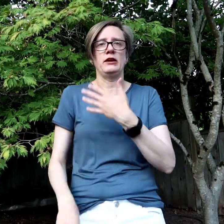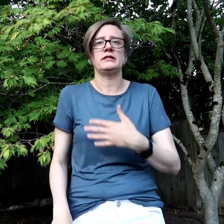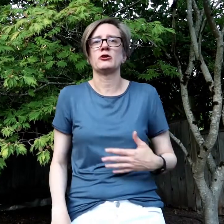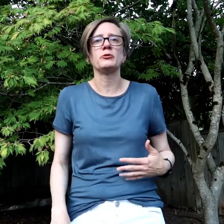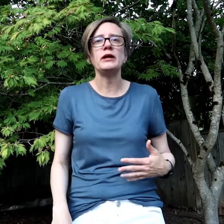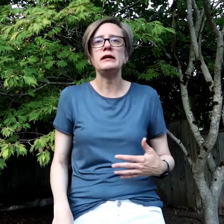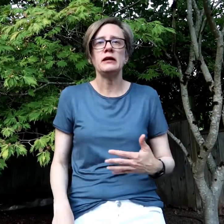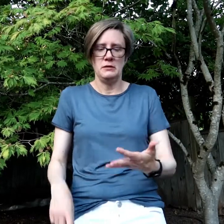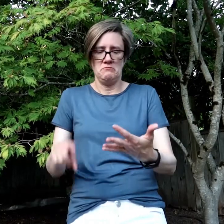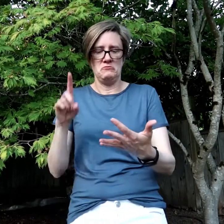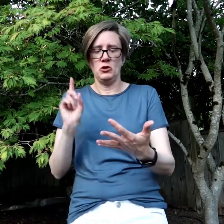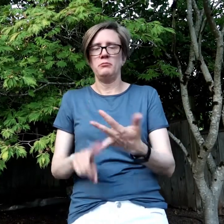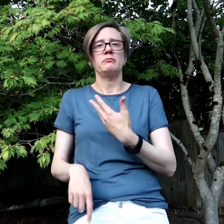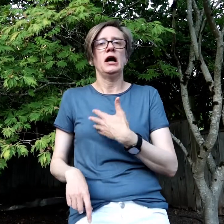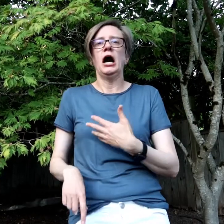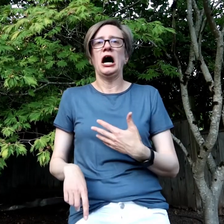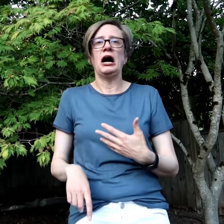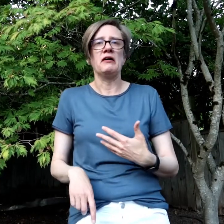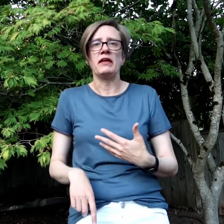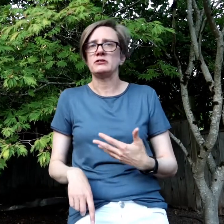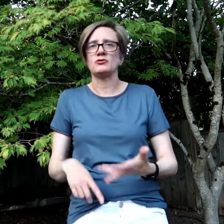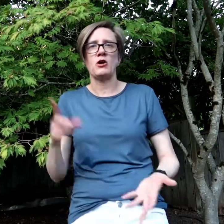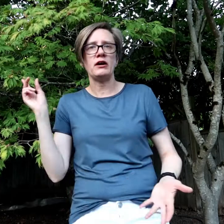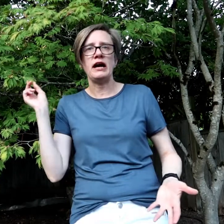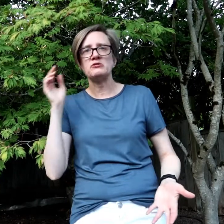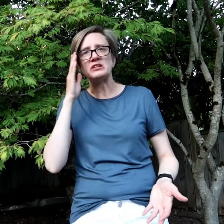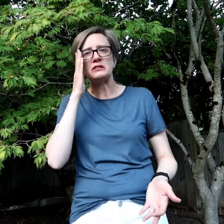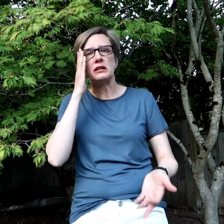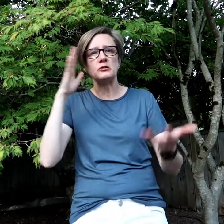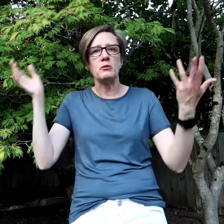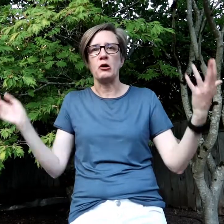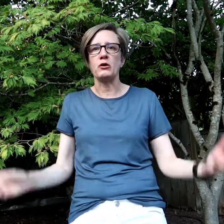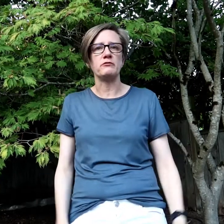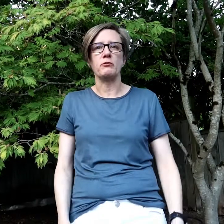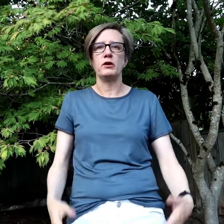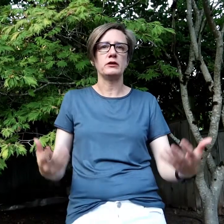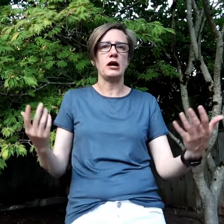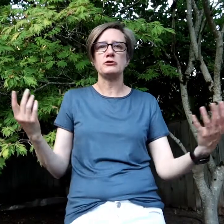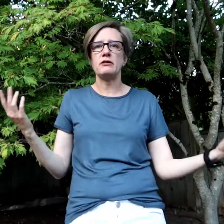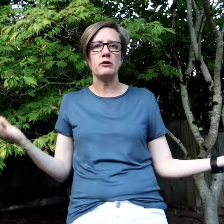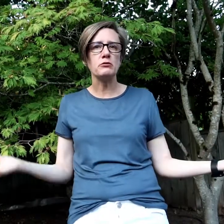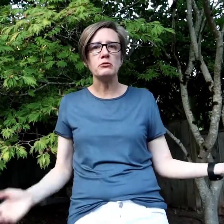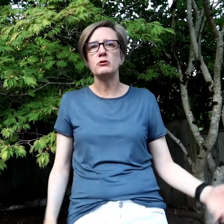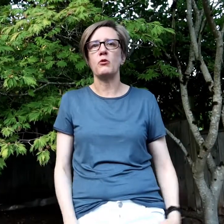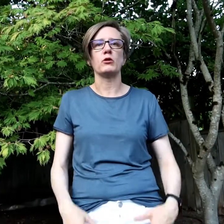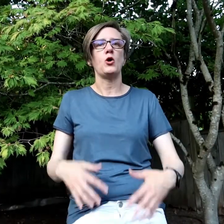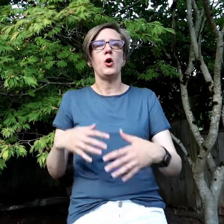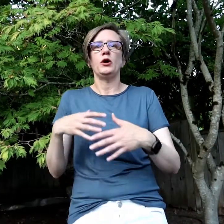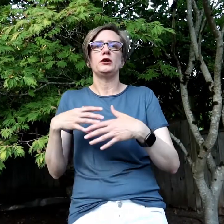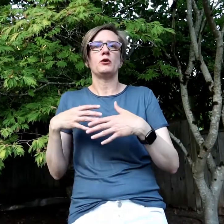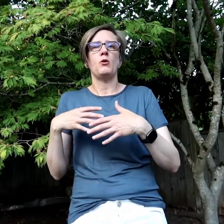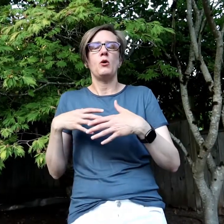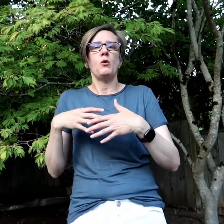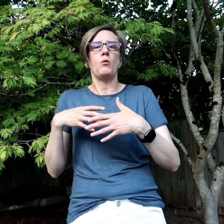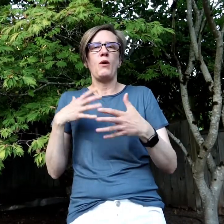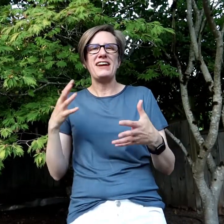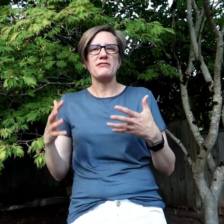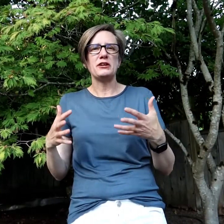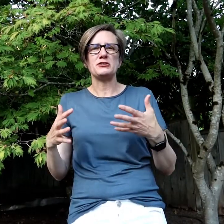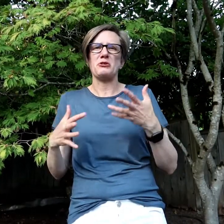Terrible date. Nope. That's the wrong house. That's not the one. Or the contract fell through or, you know, whatever it is. Or I